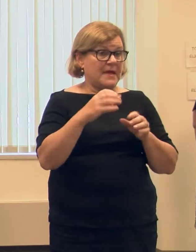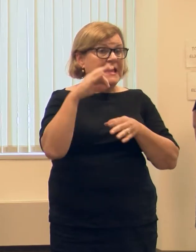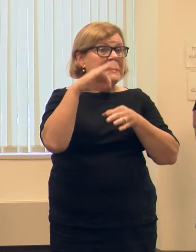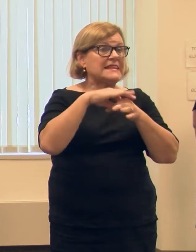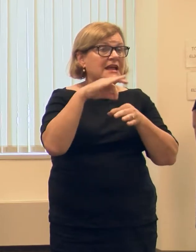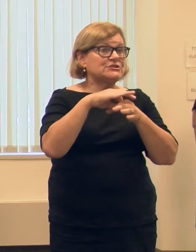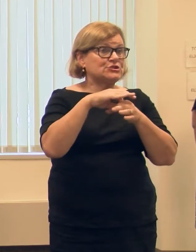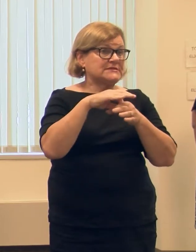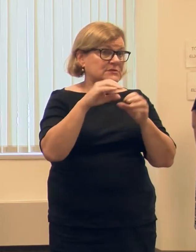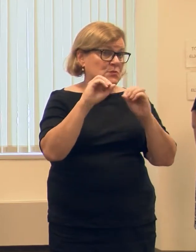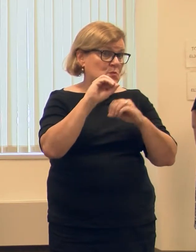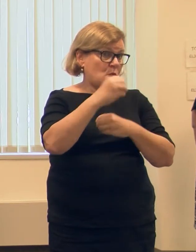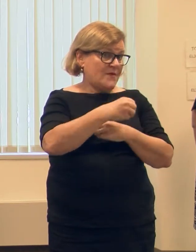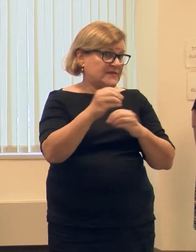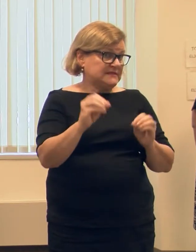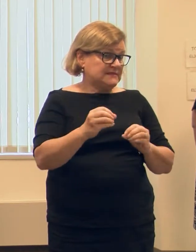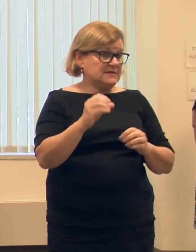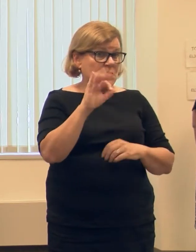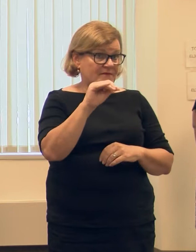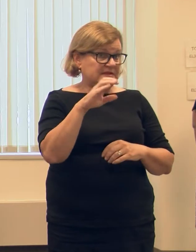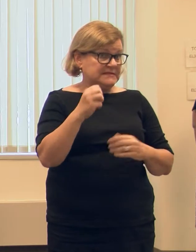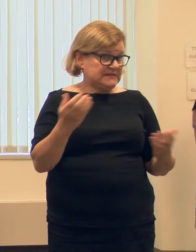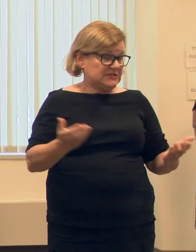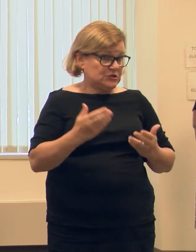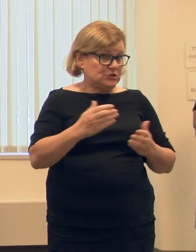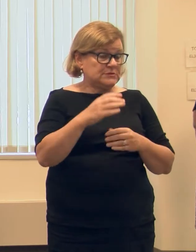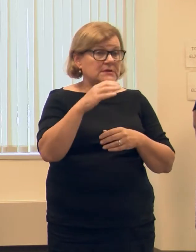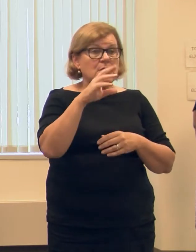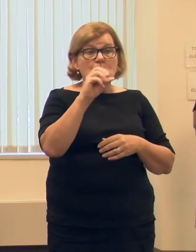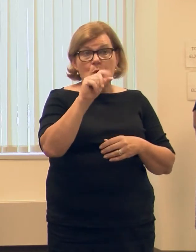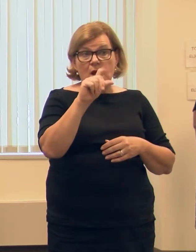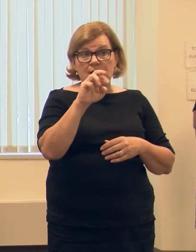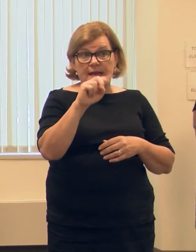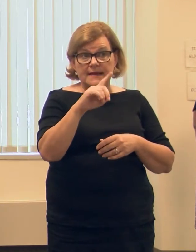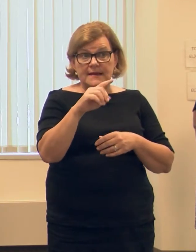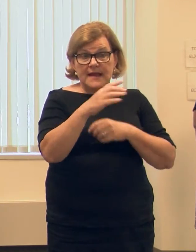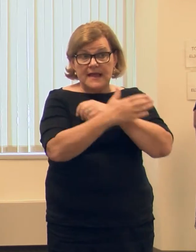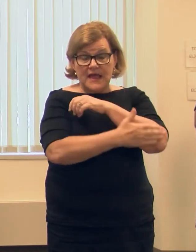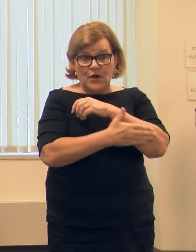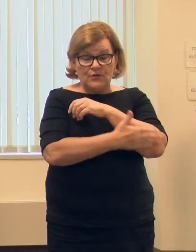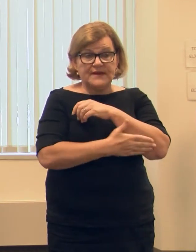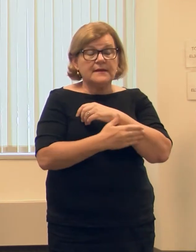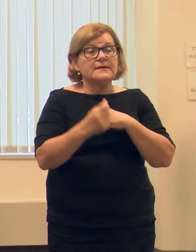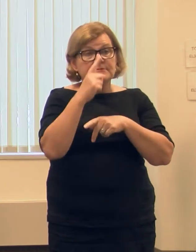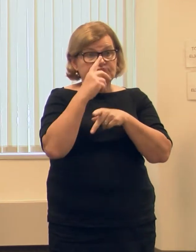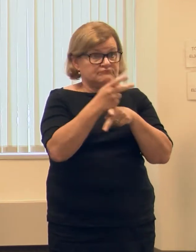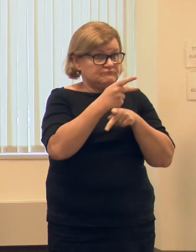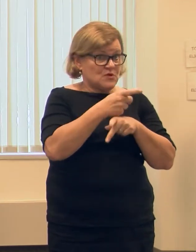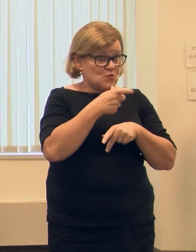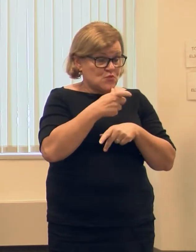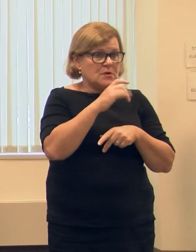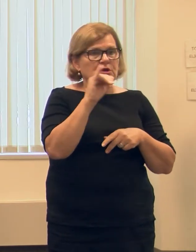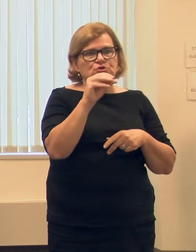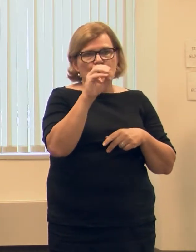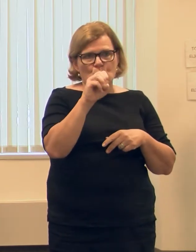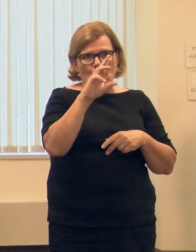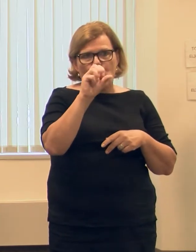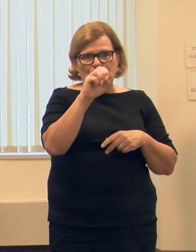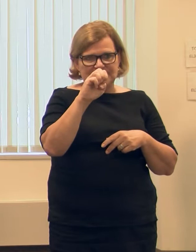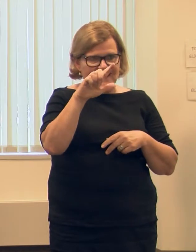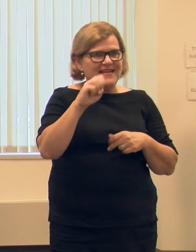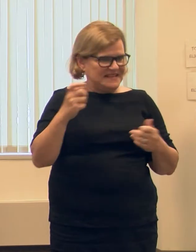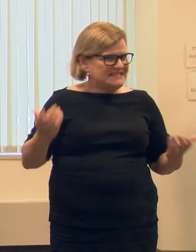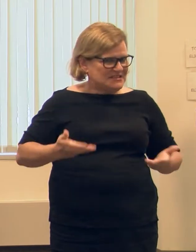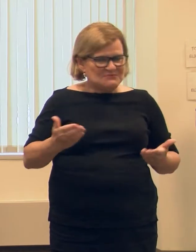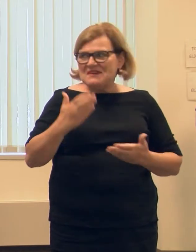Elections, our elections division here in Oakland County under the capable supervision of Joe Rozelle who is here